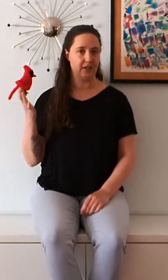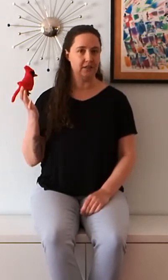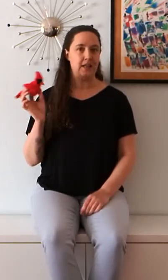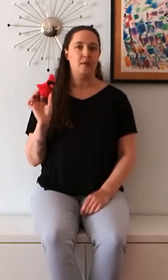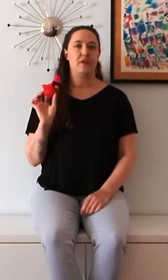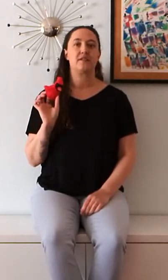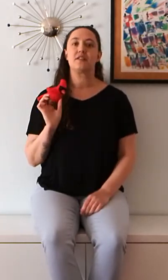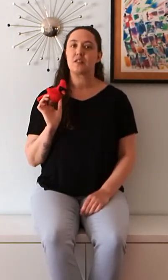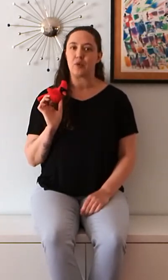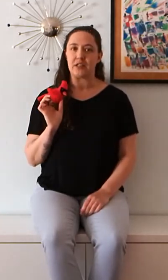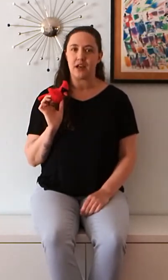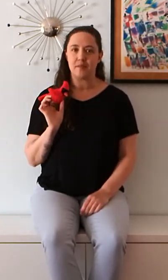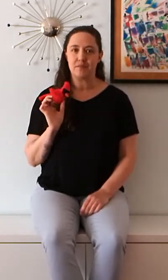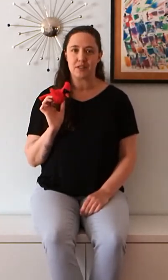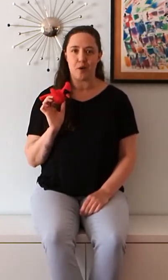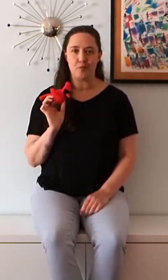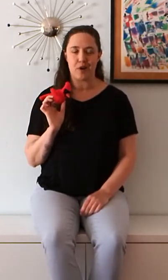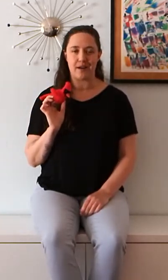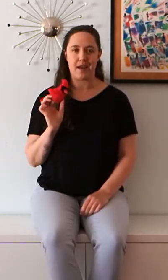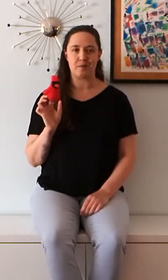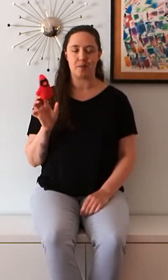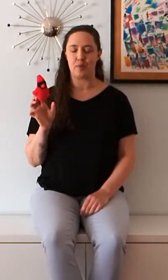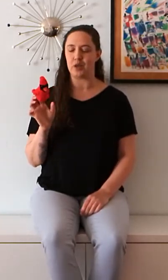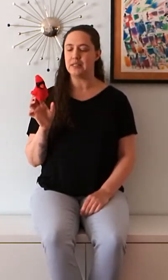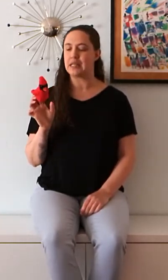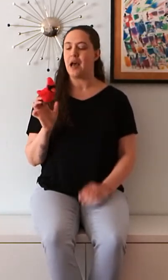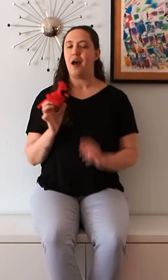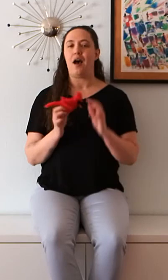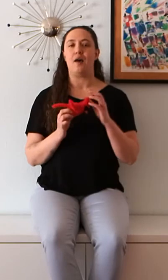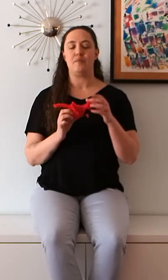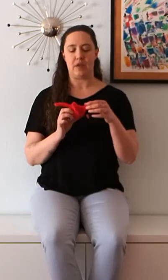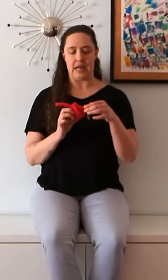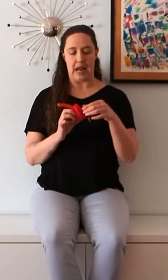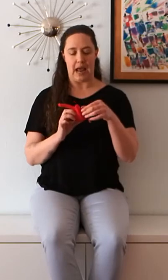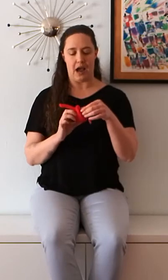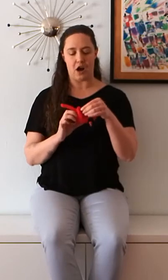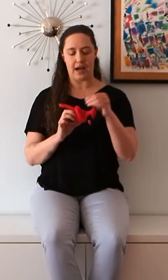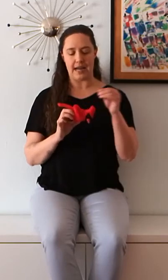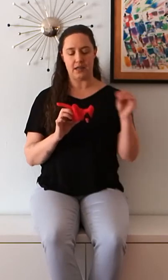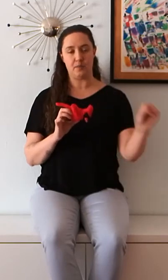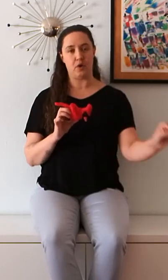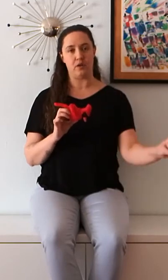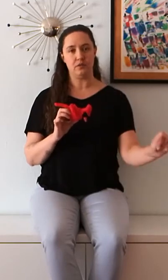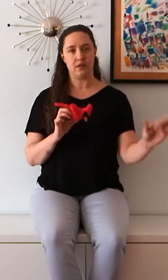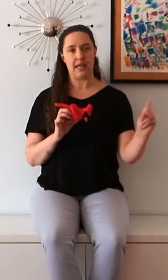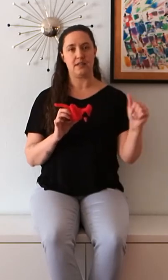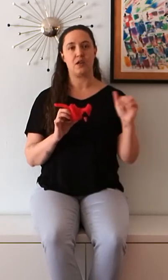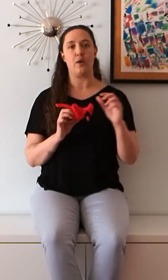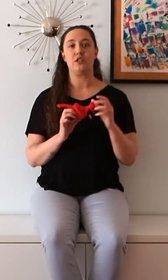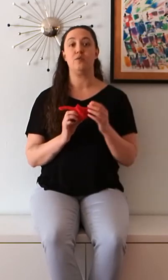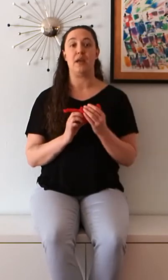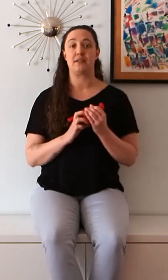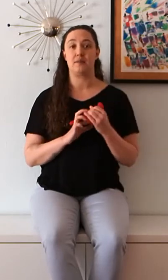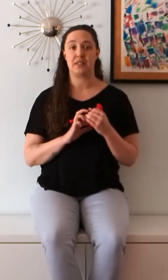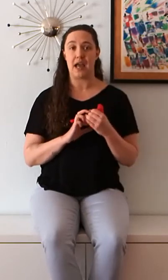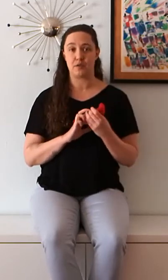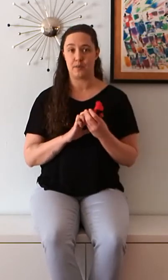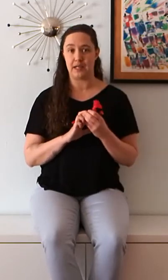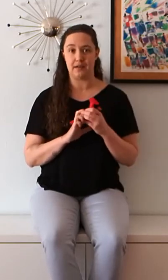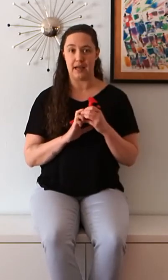because it's springtime, so why not have some birds? Our animal is going to make some sounds when it alights